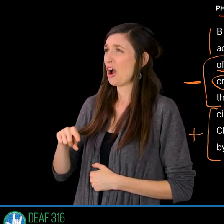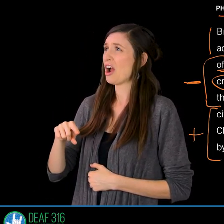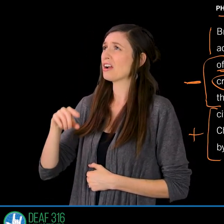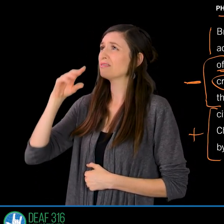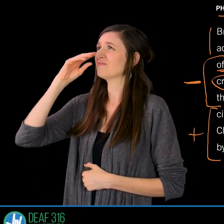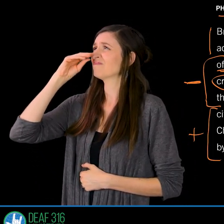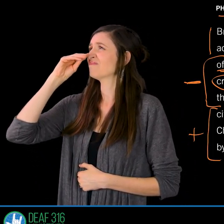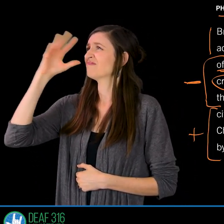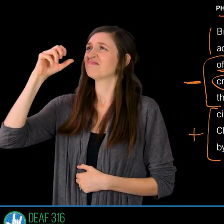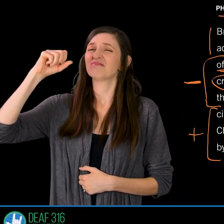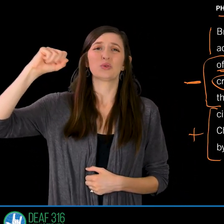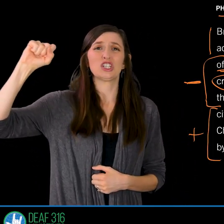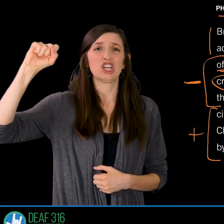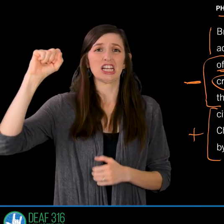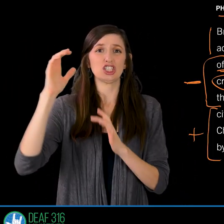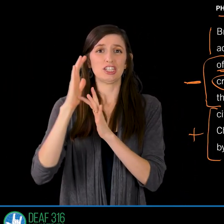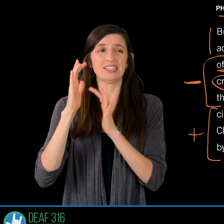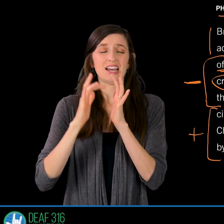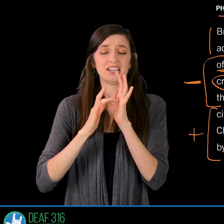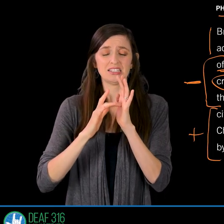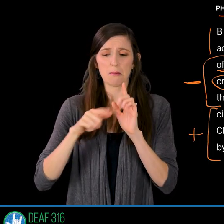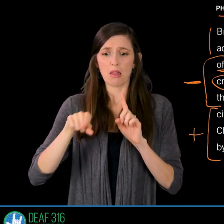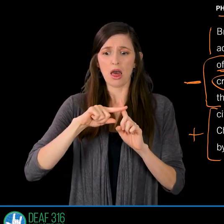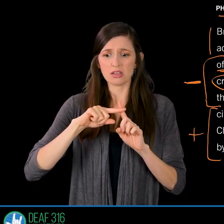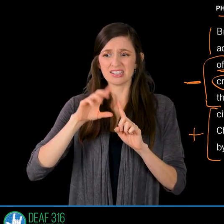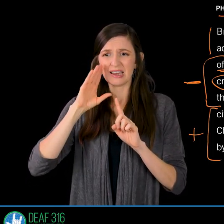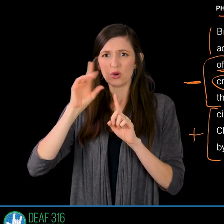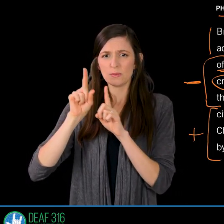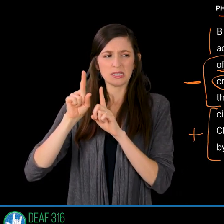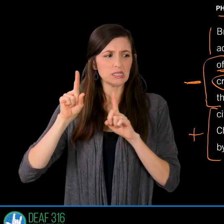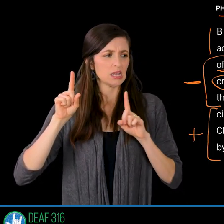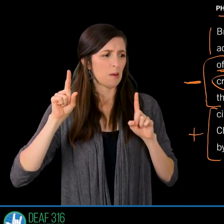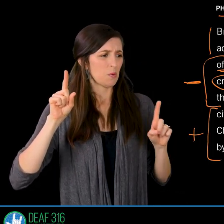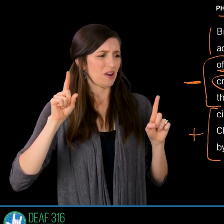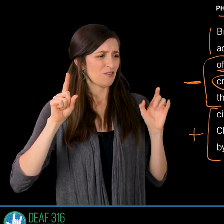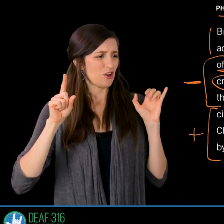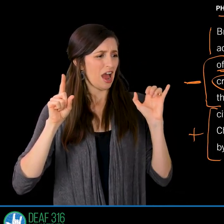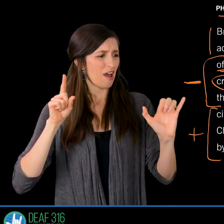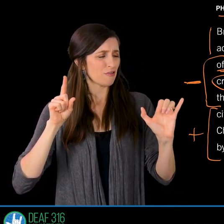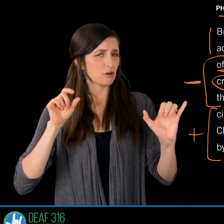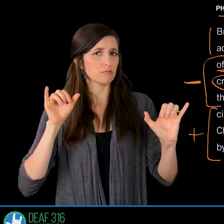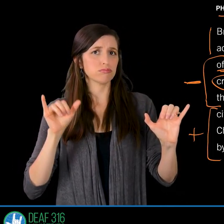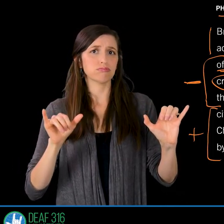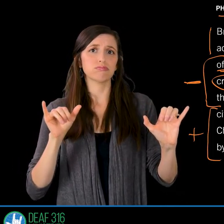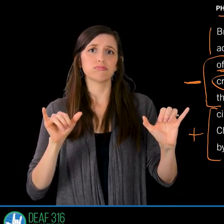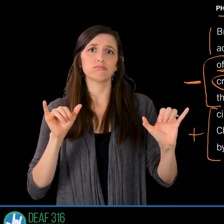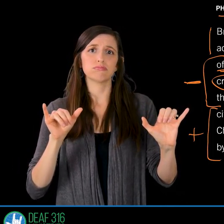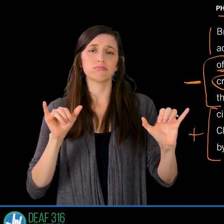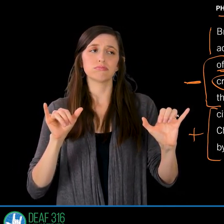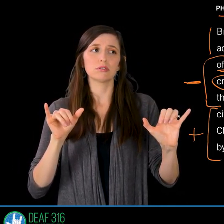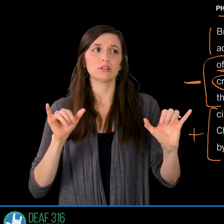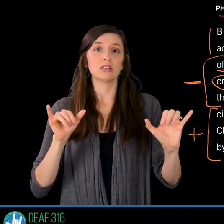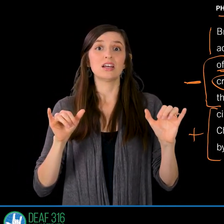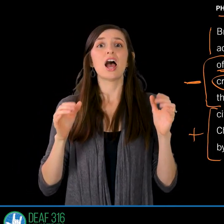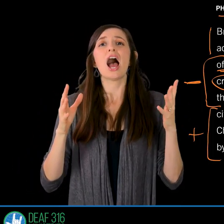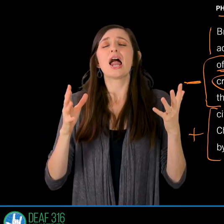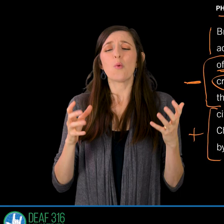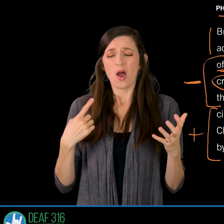of people. And I want us just to linger for a moment over the emotional implications